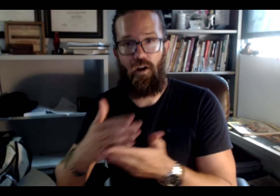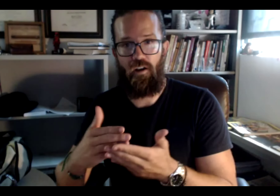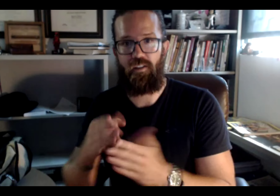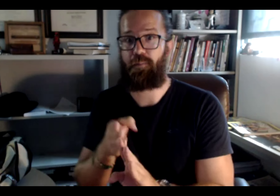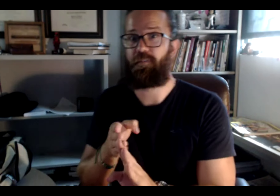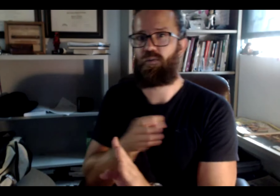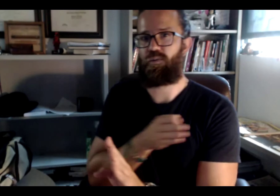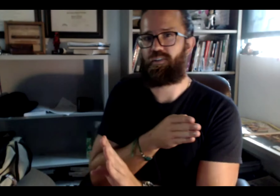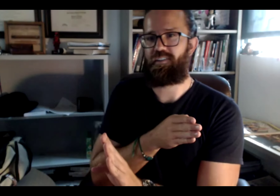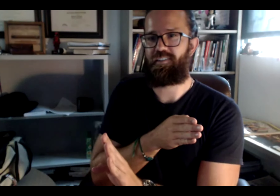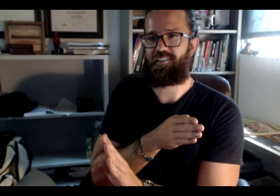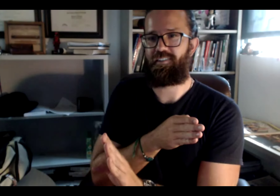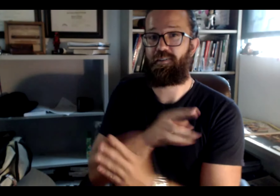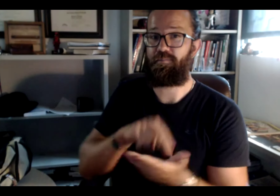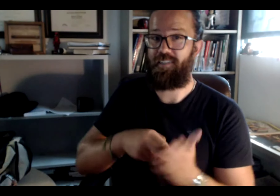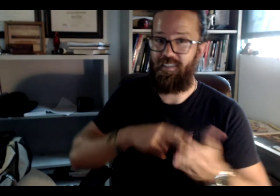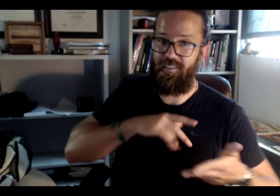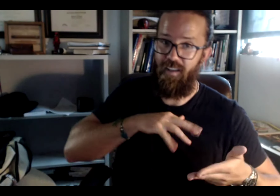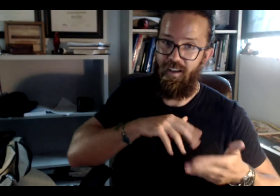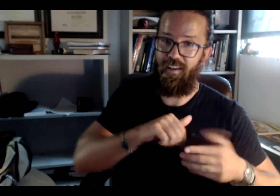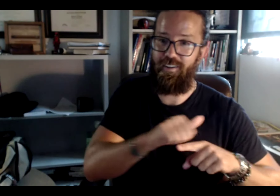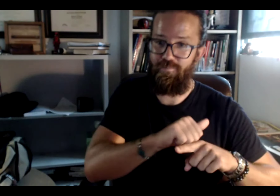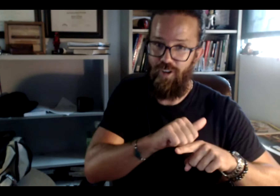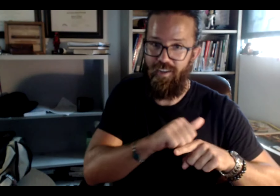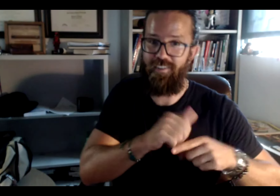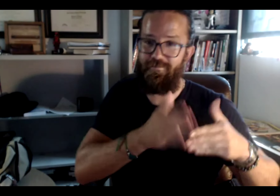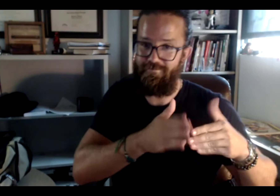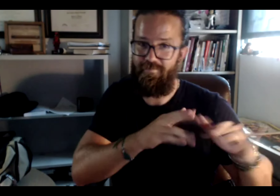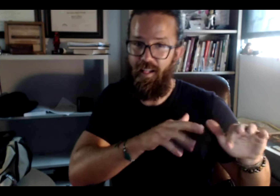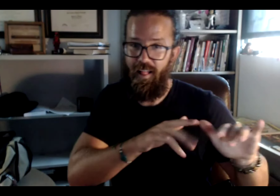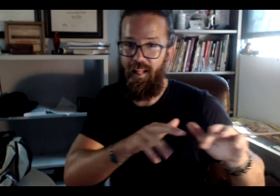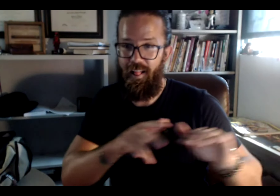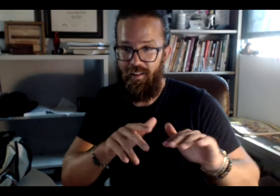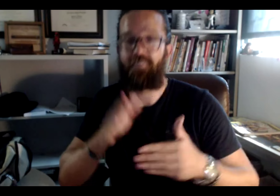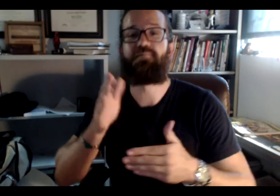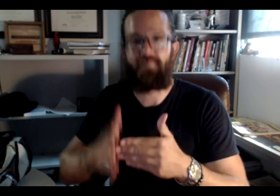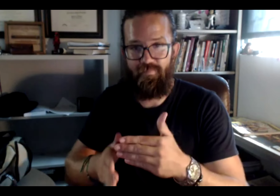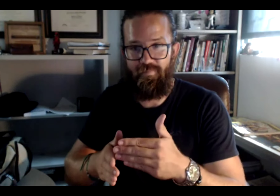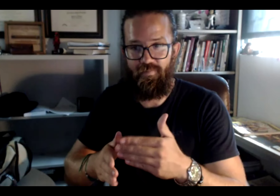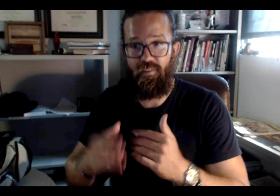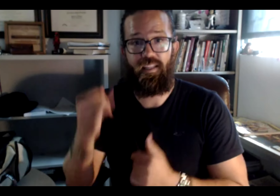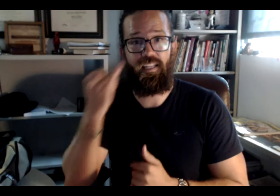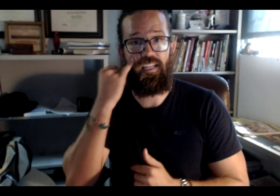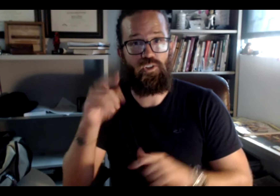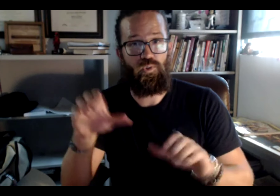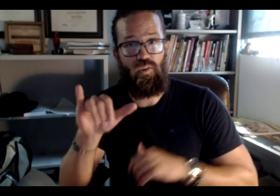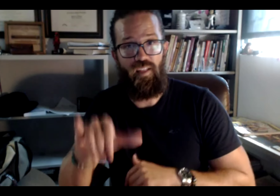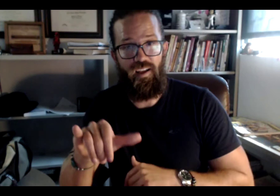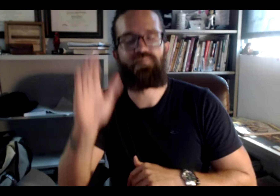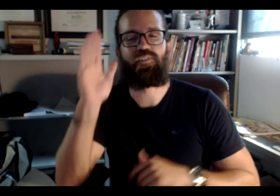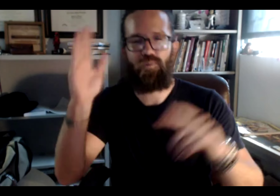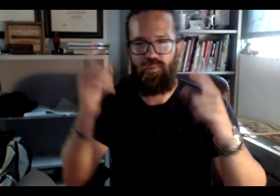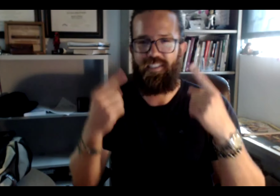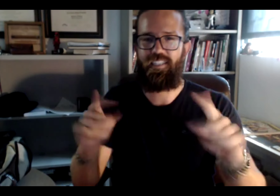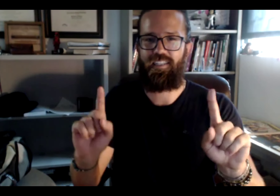achieve, you really have to do your part beforehand. So, mean, study, practice, get your work done, on